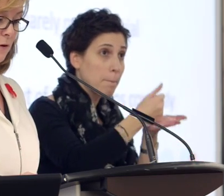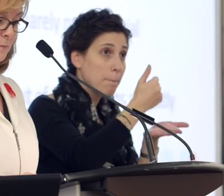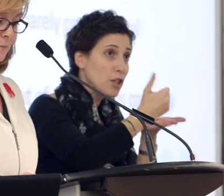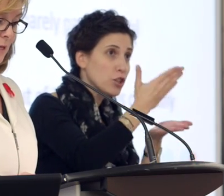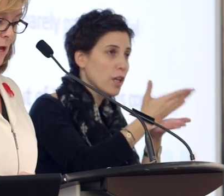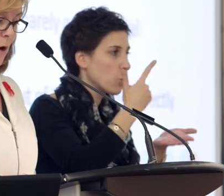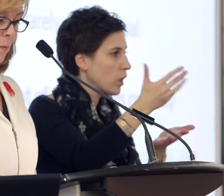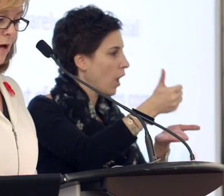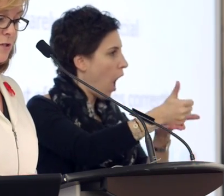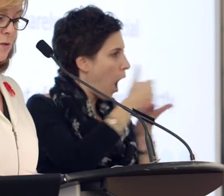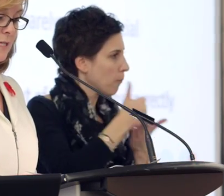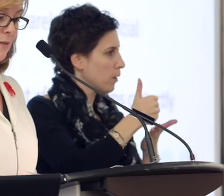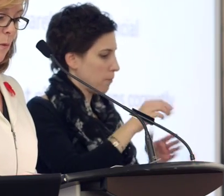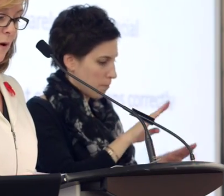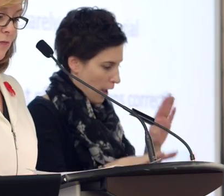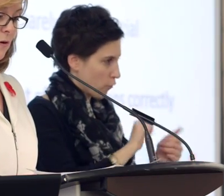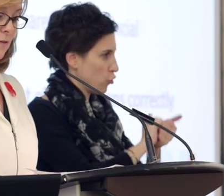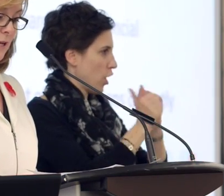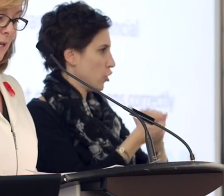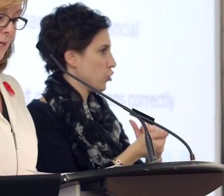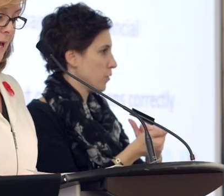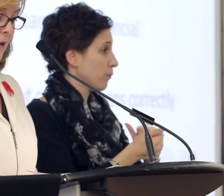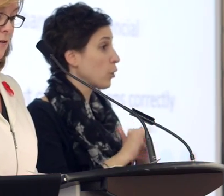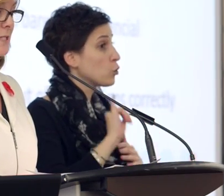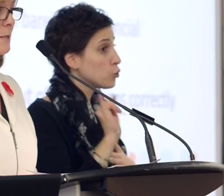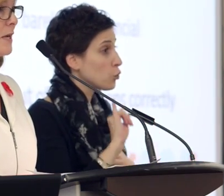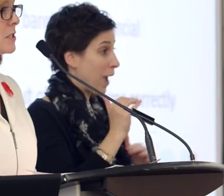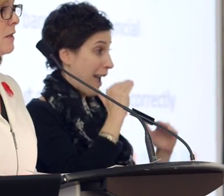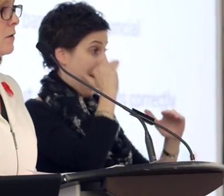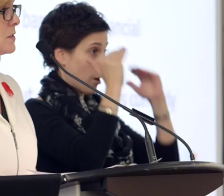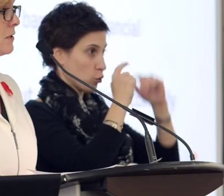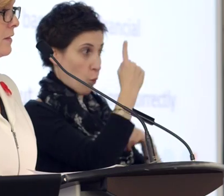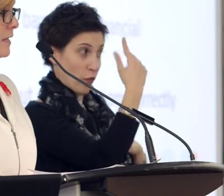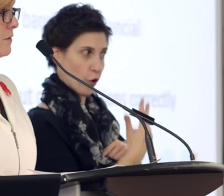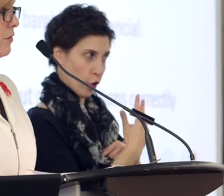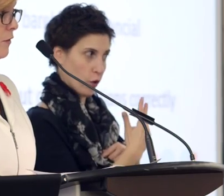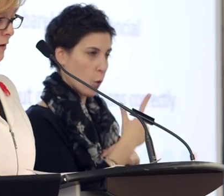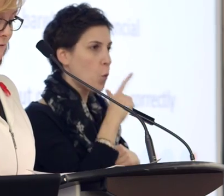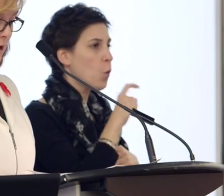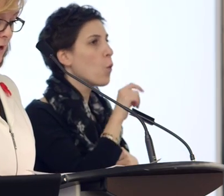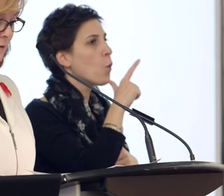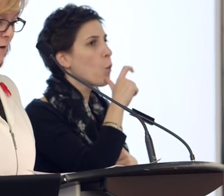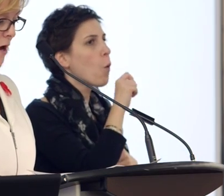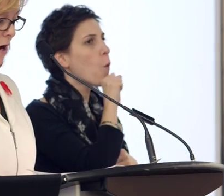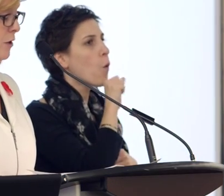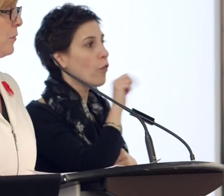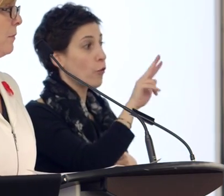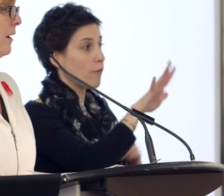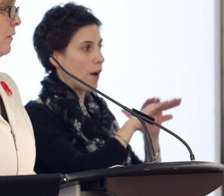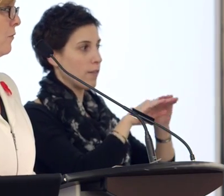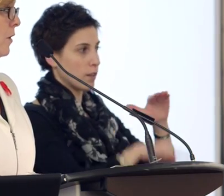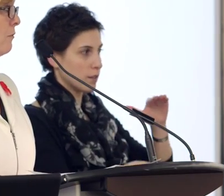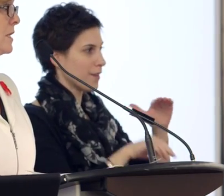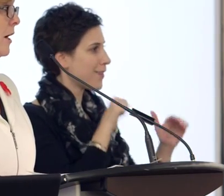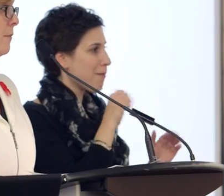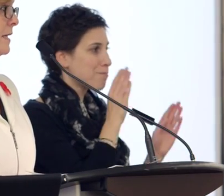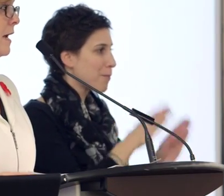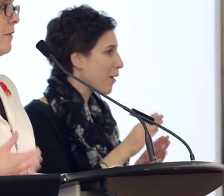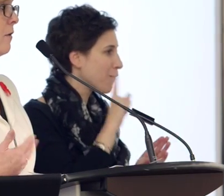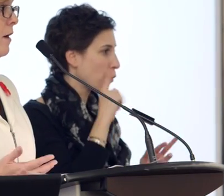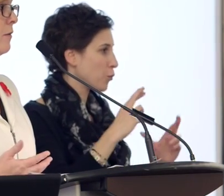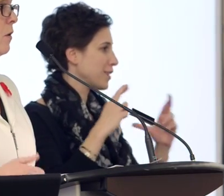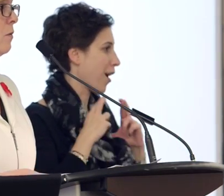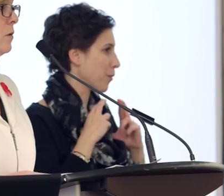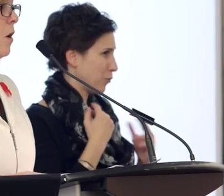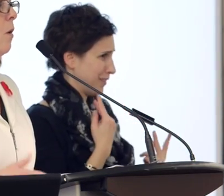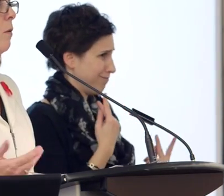behaviour. We also see that one-third of Canadian adults, especially those under the age of 35, aren't preparing for retirement